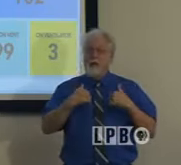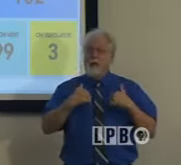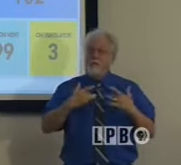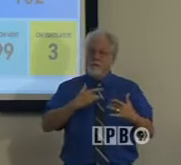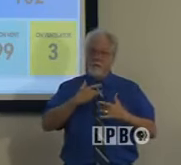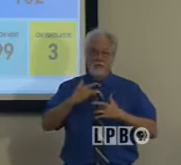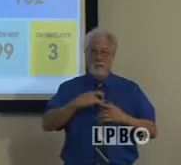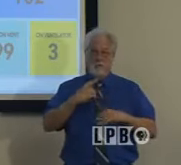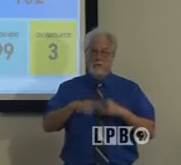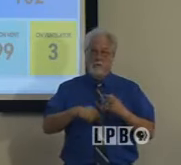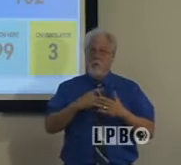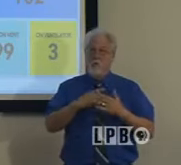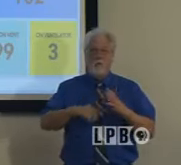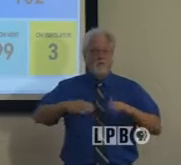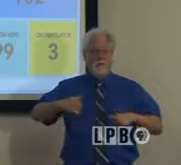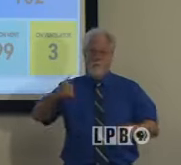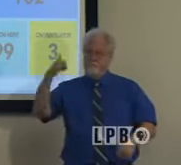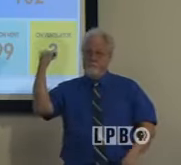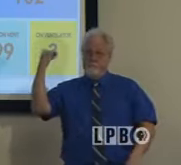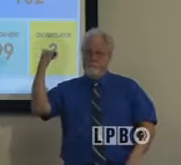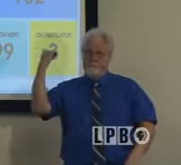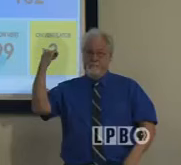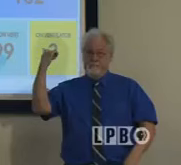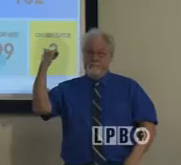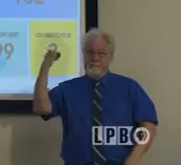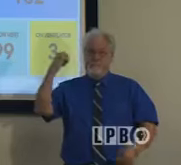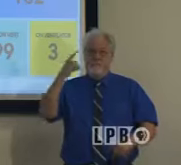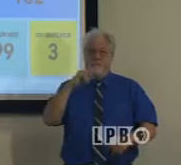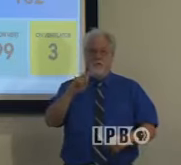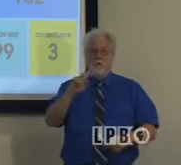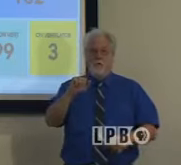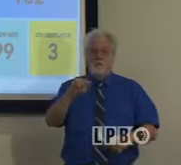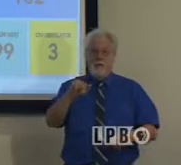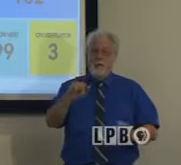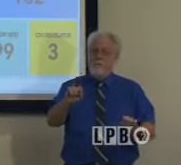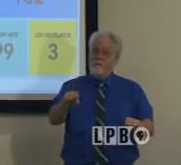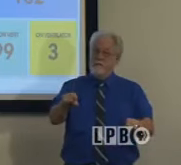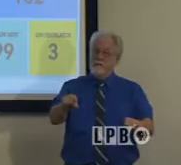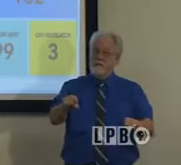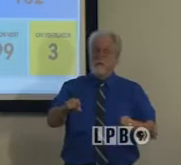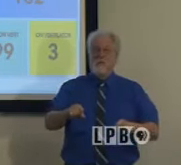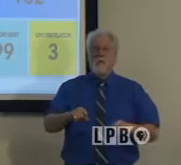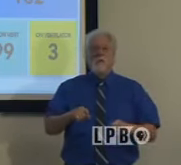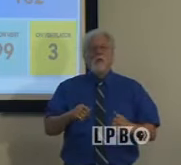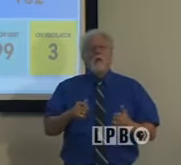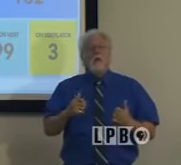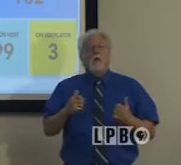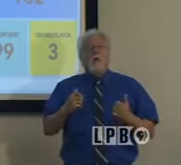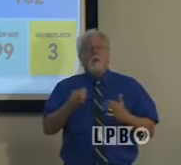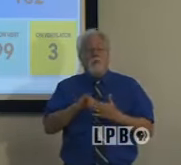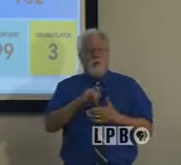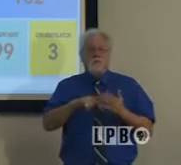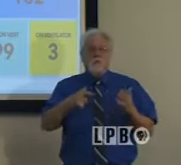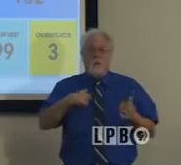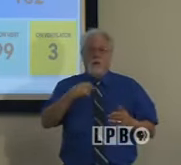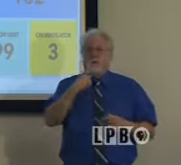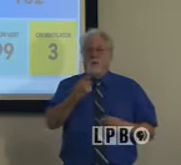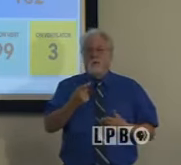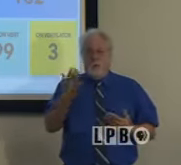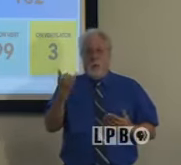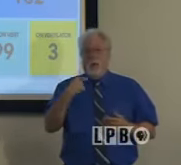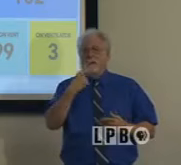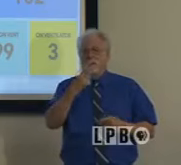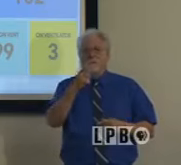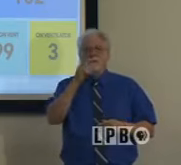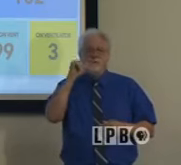concerns about what isn't yet reflected in the data, potentially, which is why I